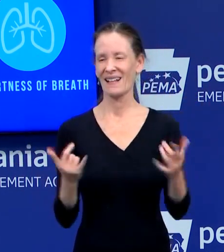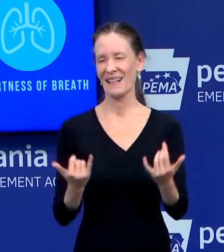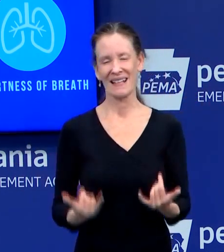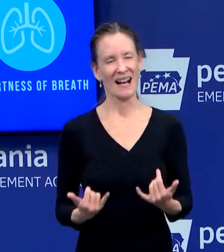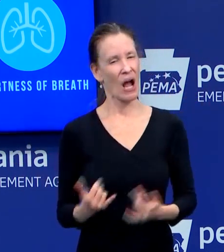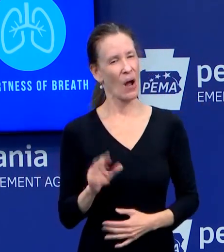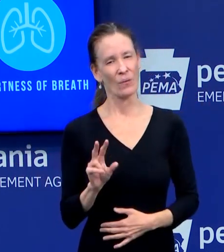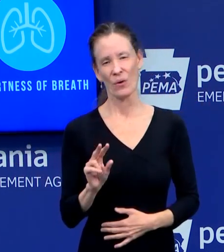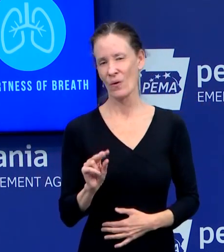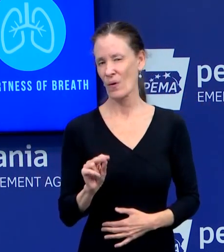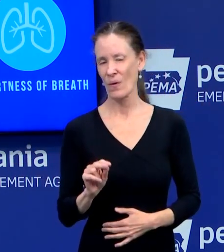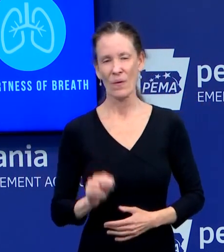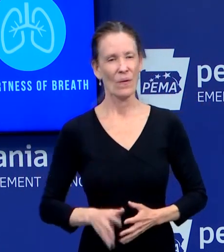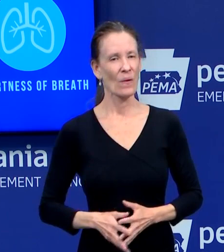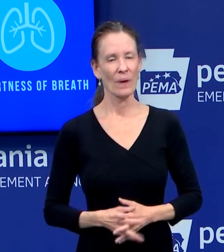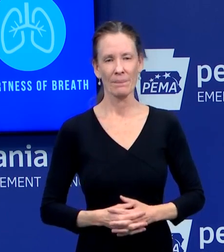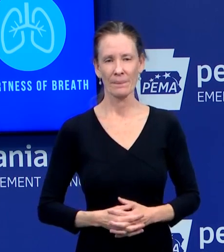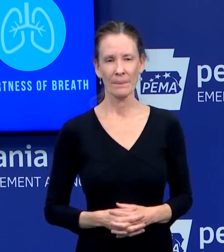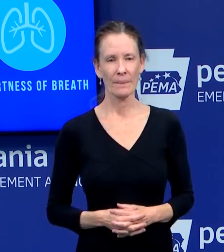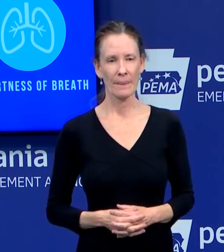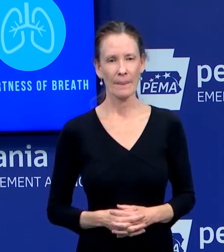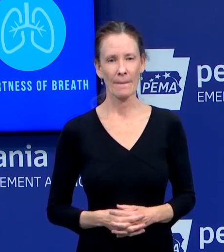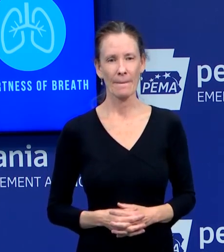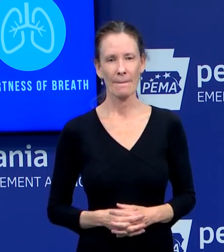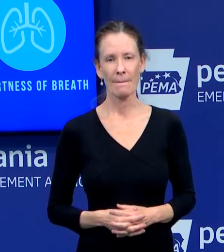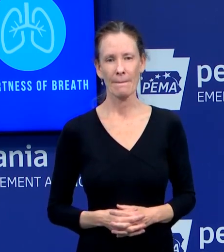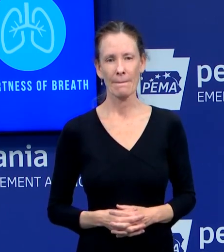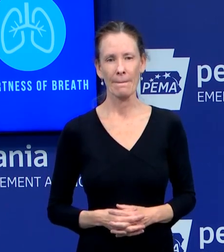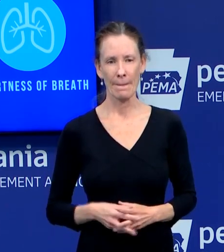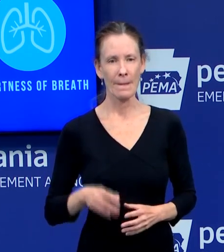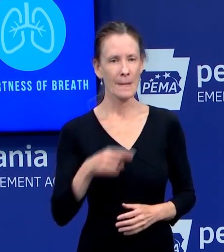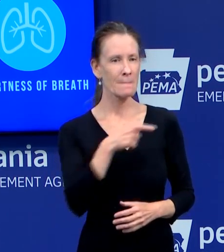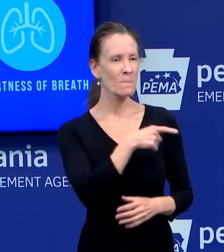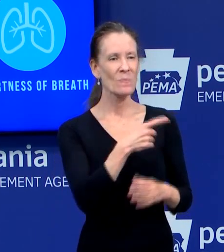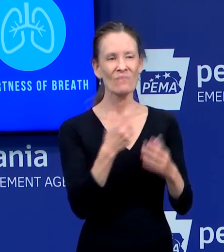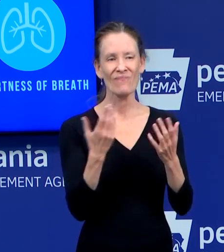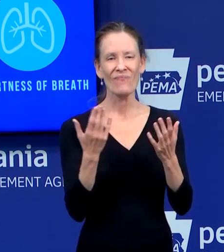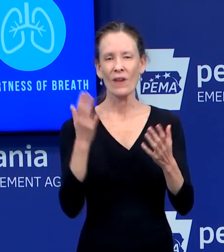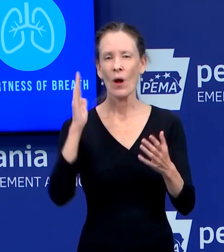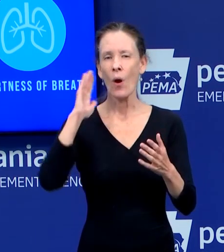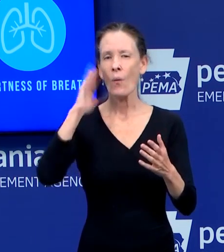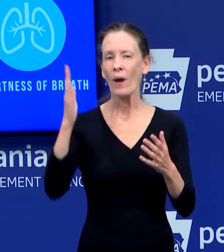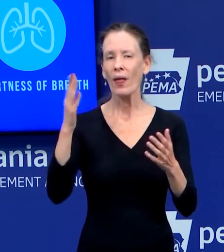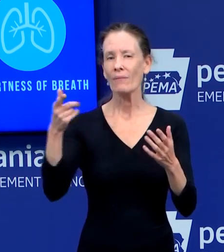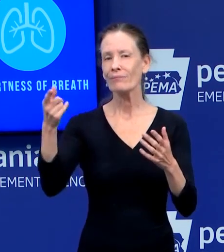kind of relaxed the guidelines. Can you sort of talk about how those guidelines have been relaxed?